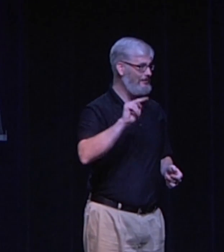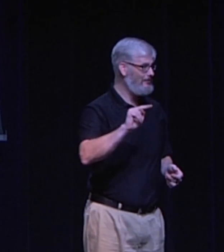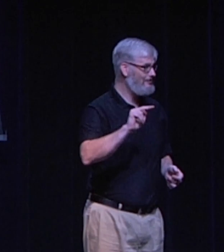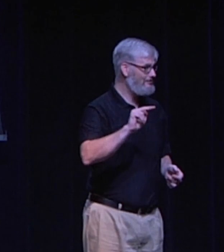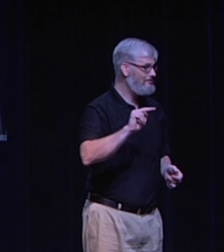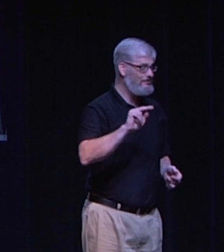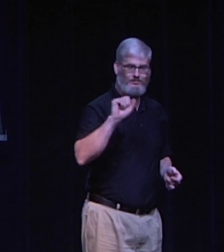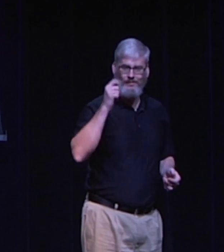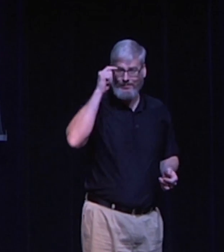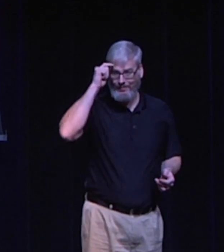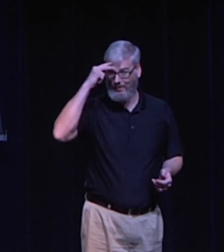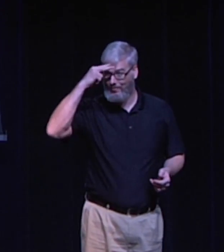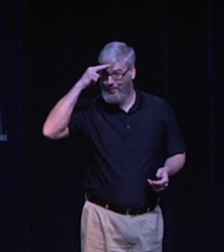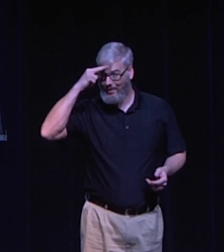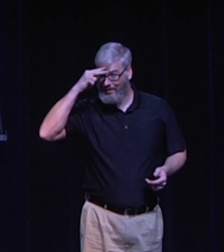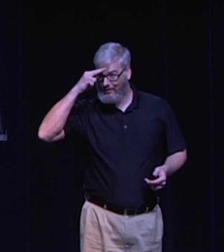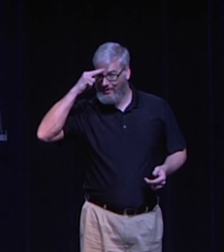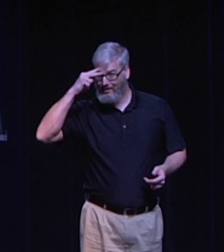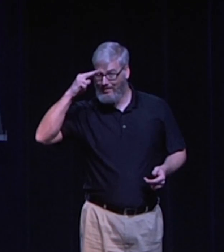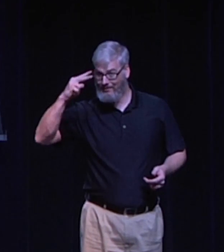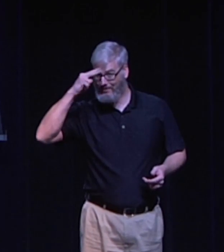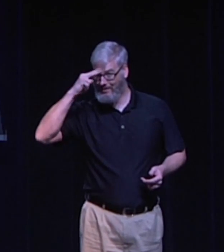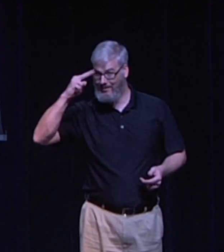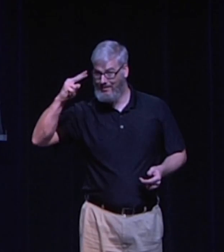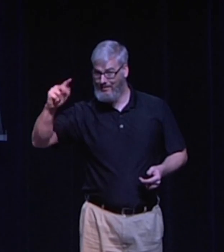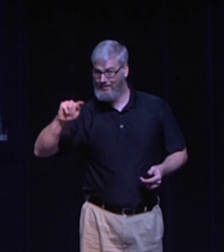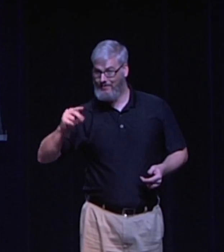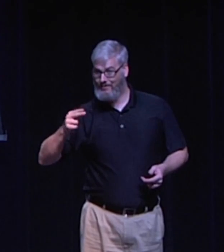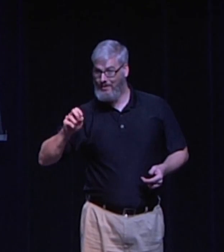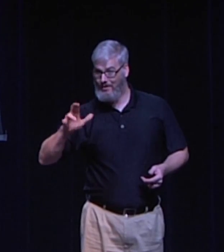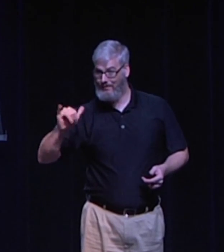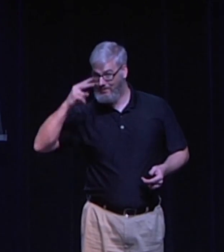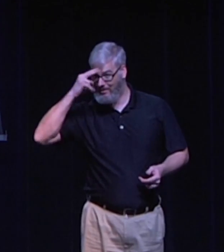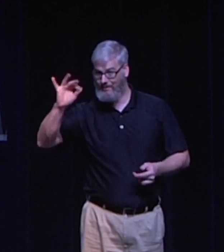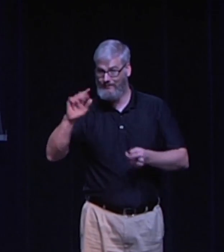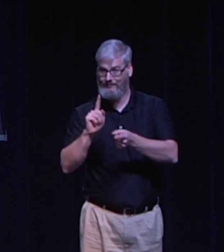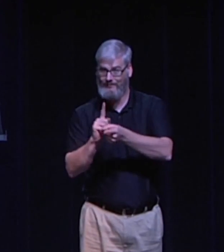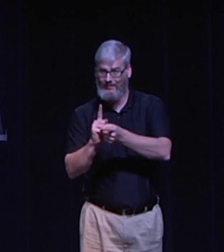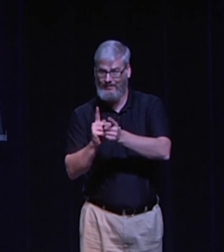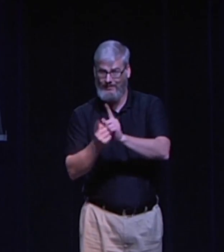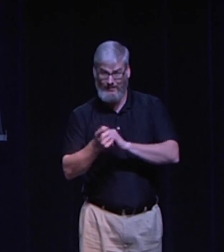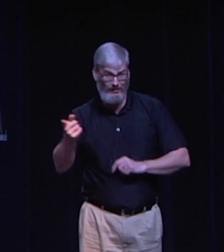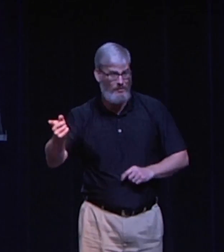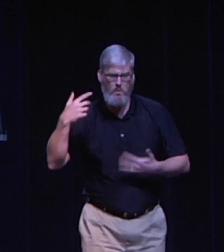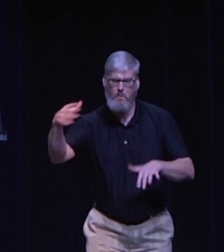So during the time of the Industrial Revolution, when engines were created, a new philosophy had emerged at that time as well,